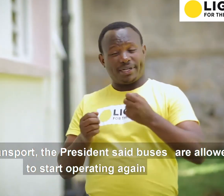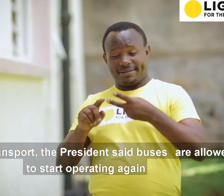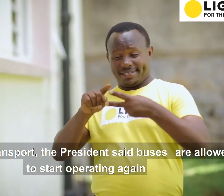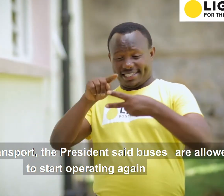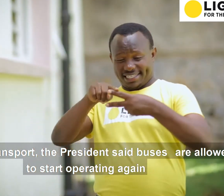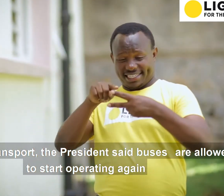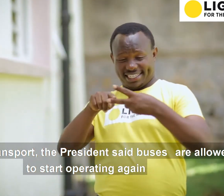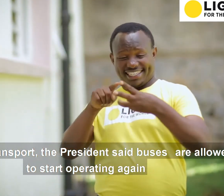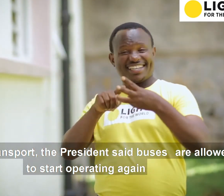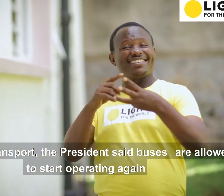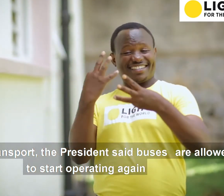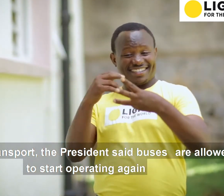to start operating again.